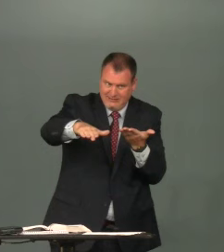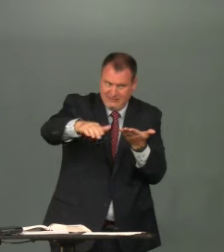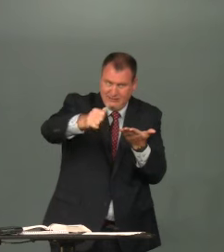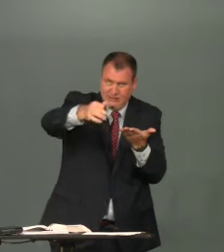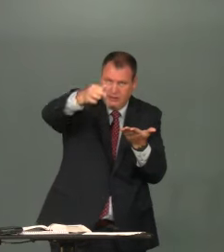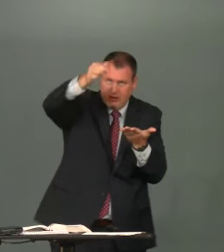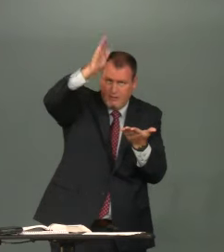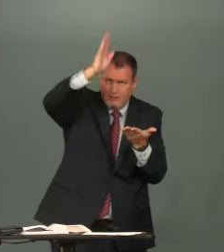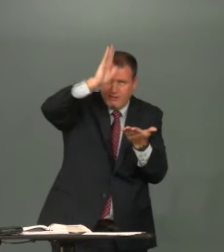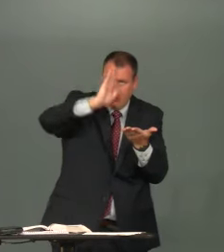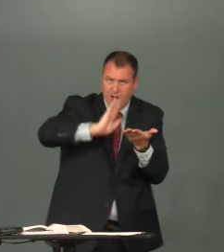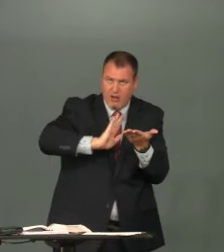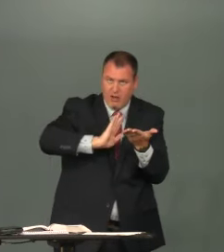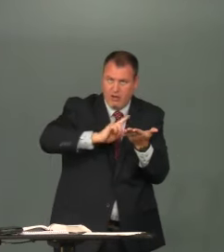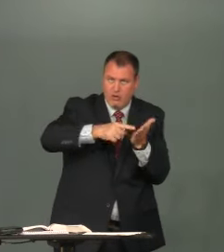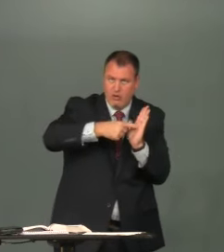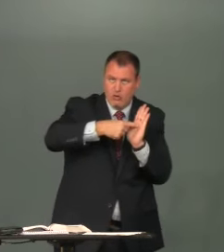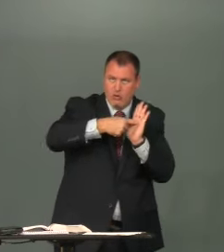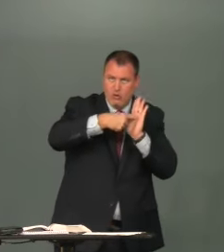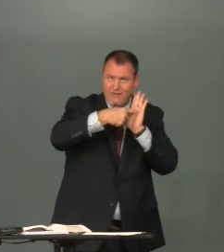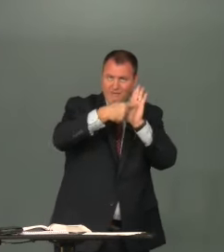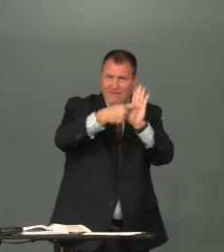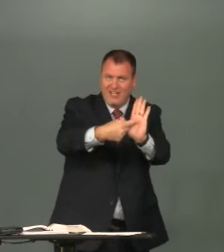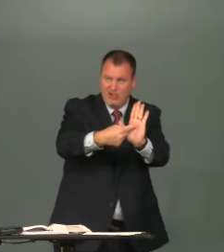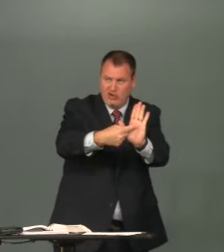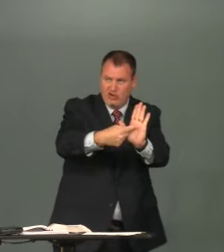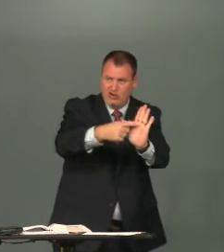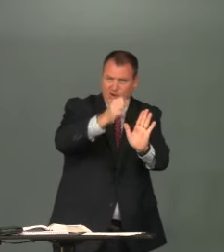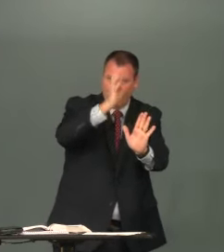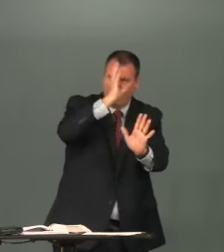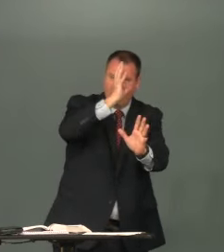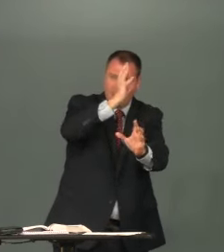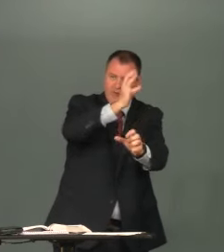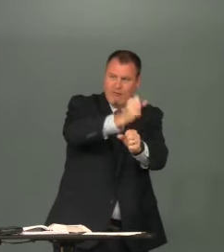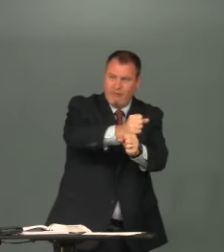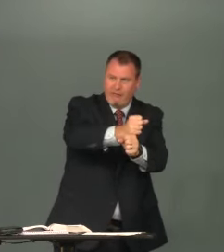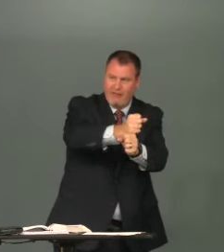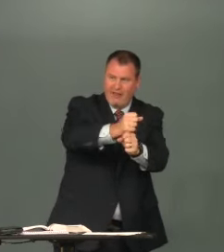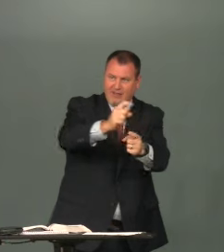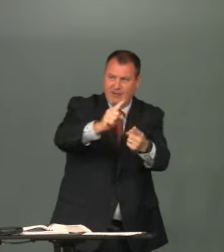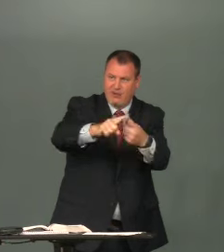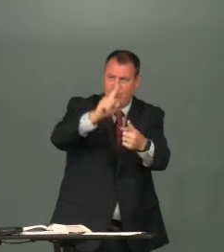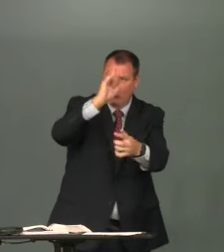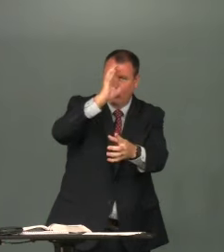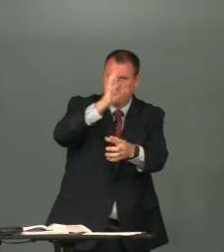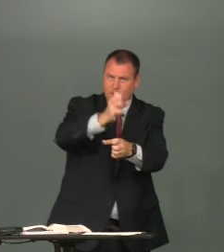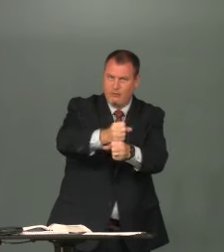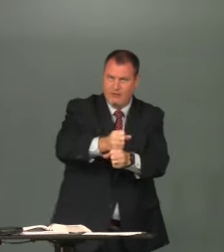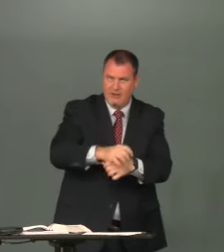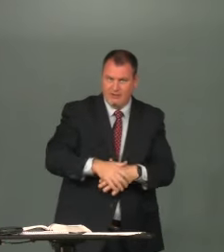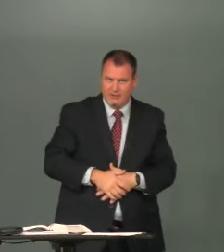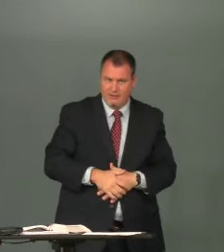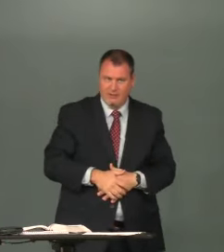of God revealed from faith to faith